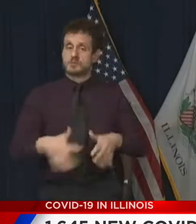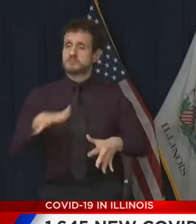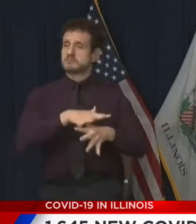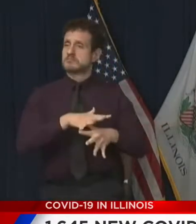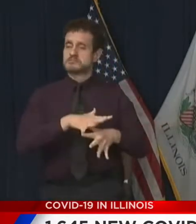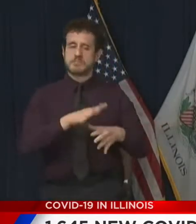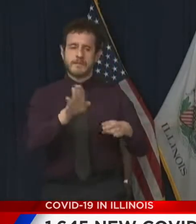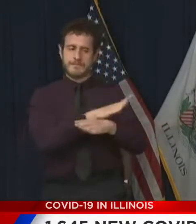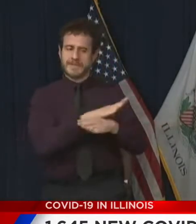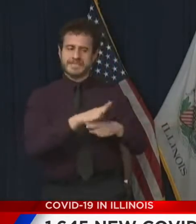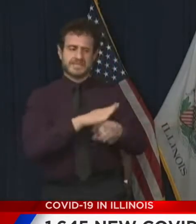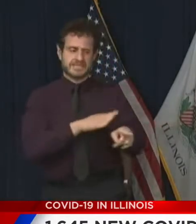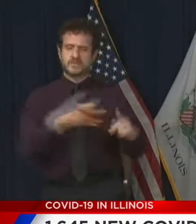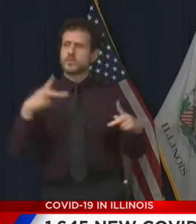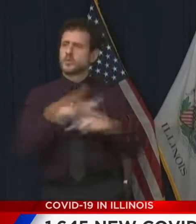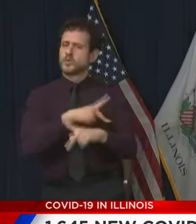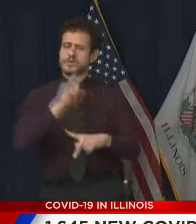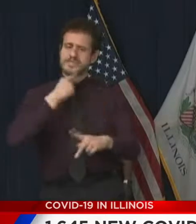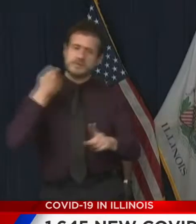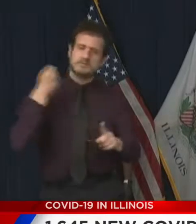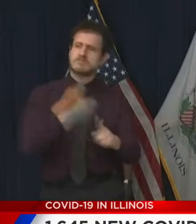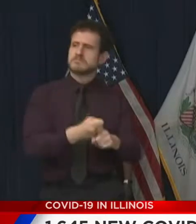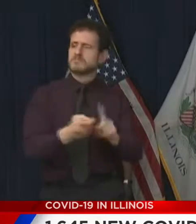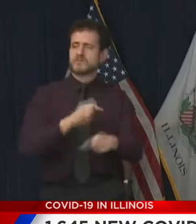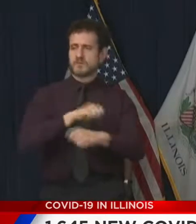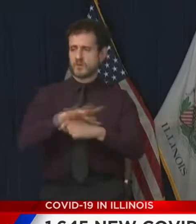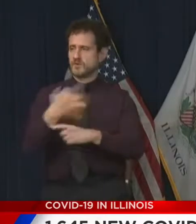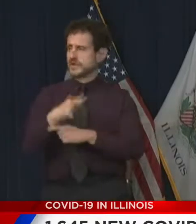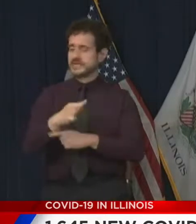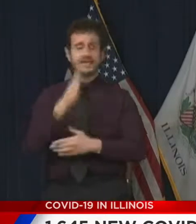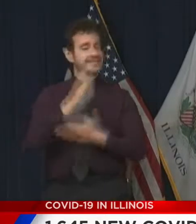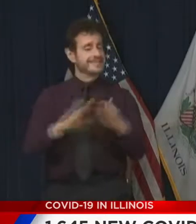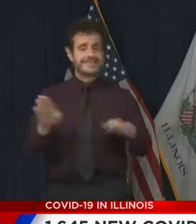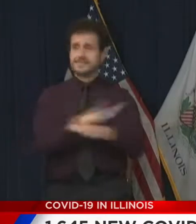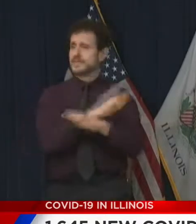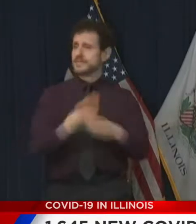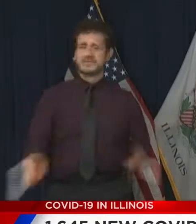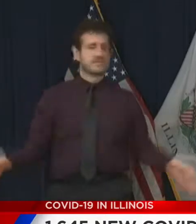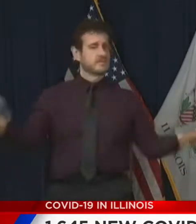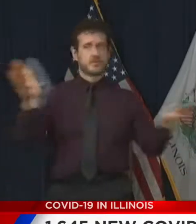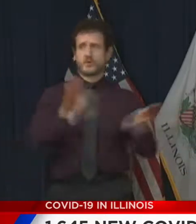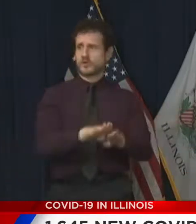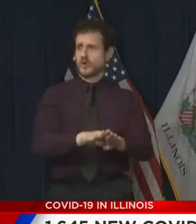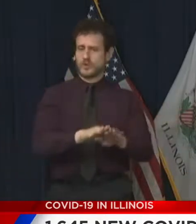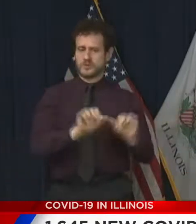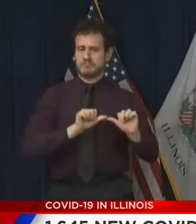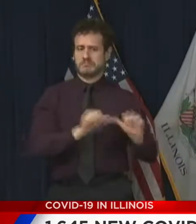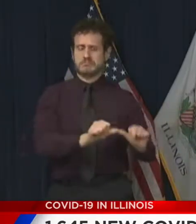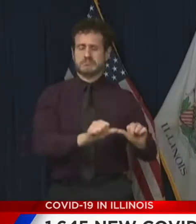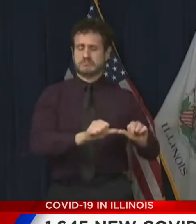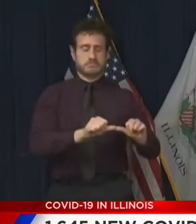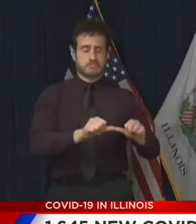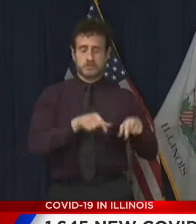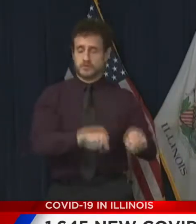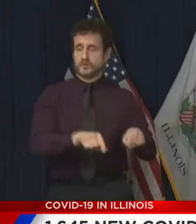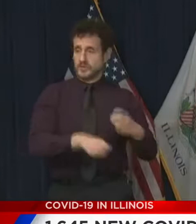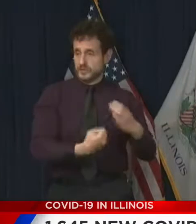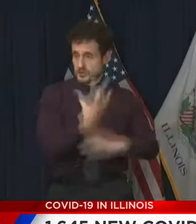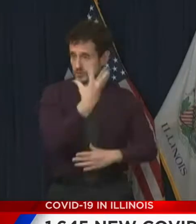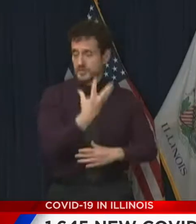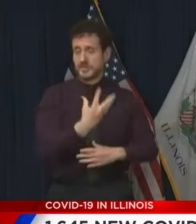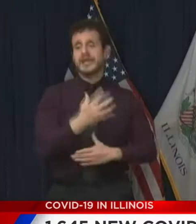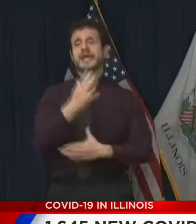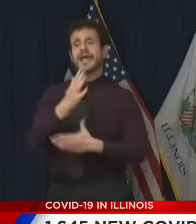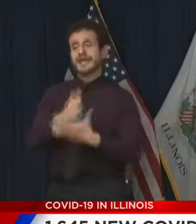impacted by COVID-19, those that were completely shut down in the spring and those that are in COVID